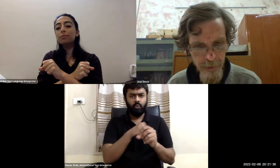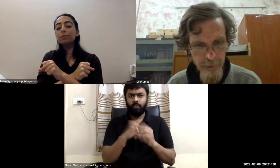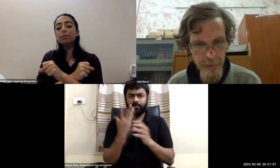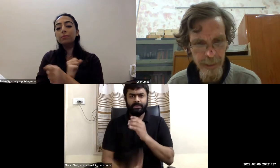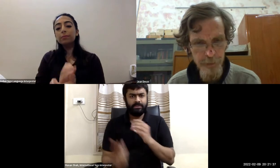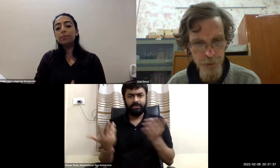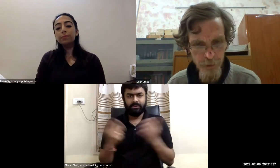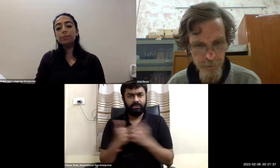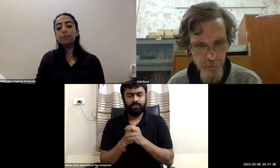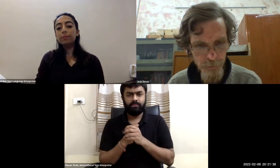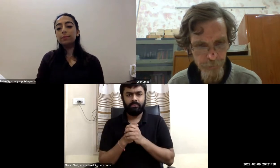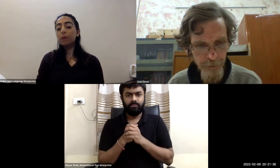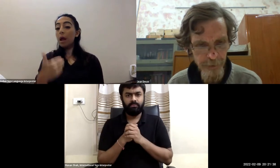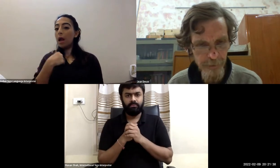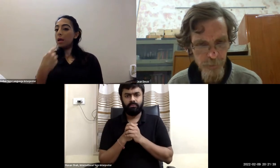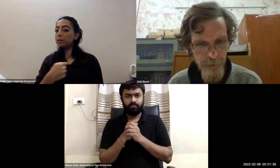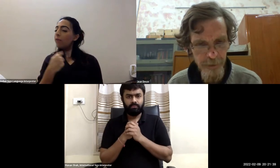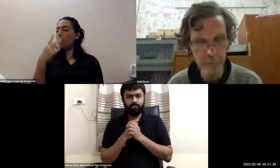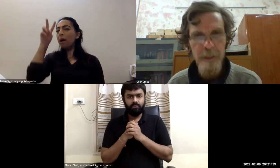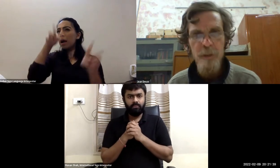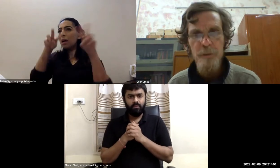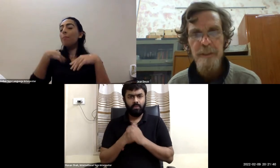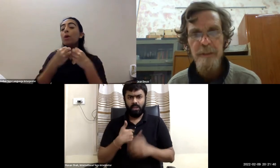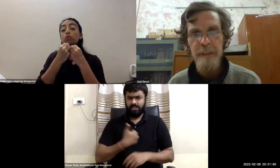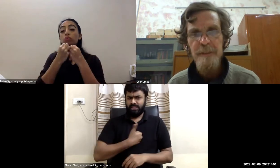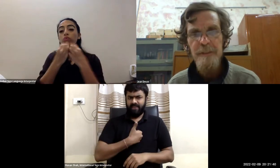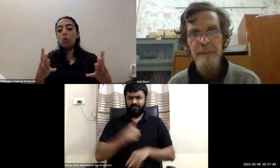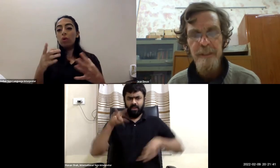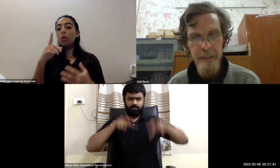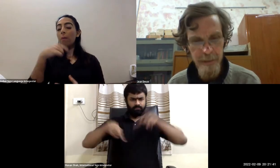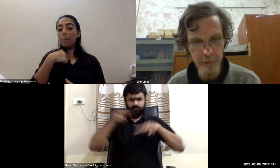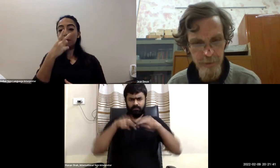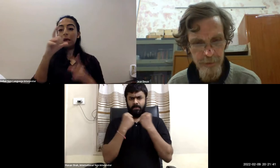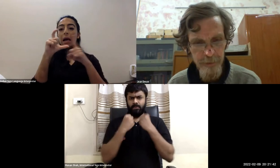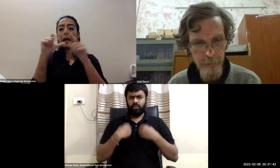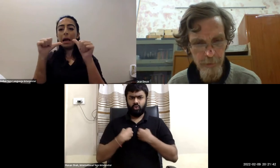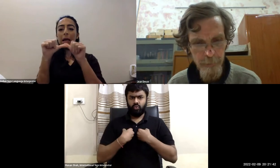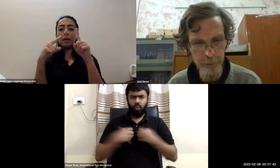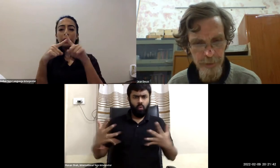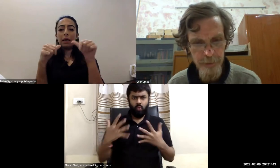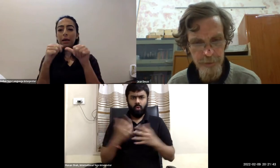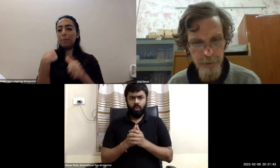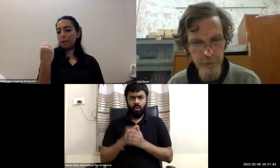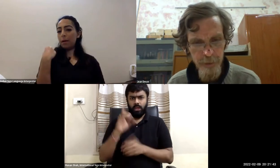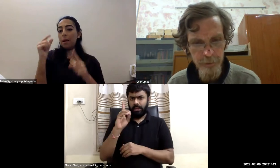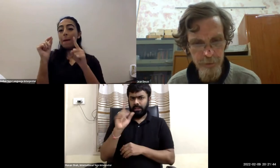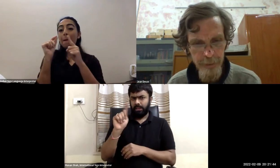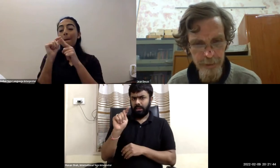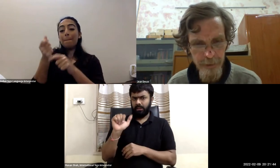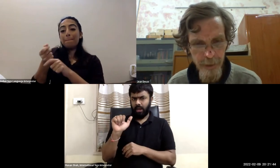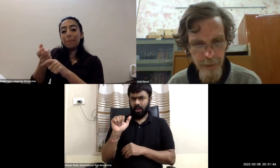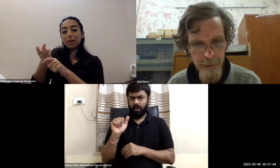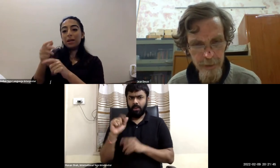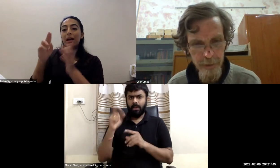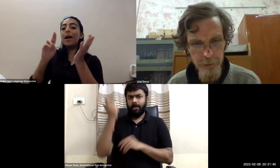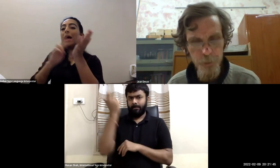and i was shocked to find today when i looked at the latest data on patients under the